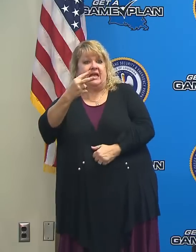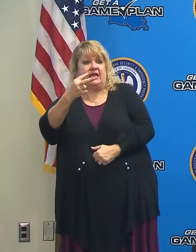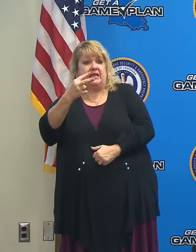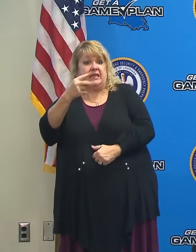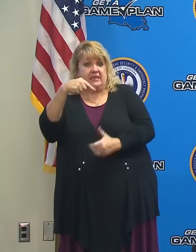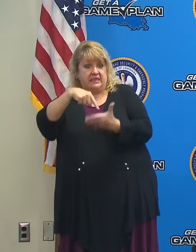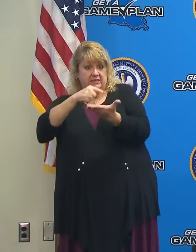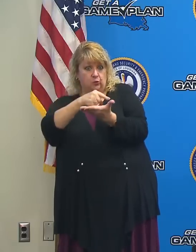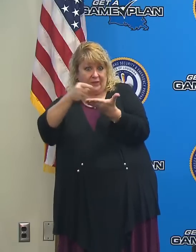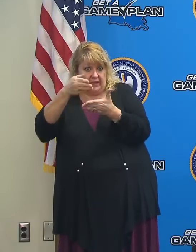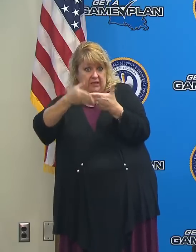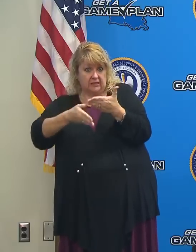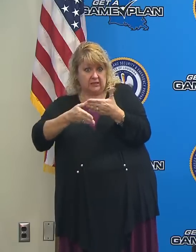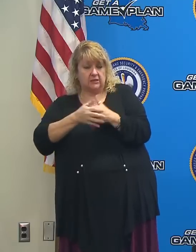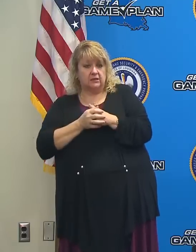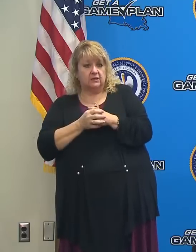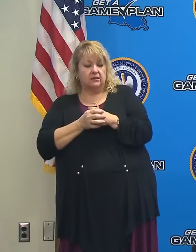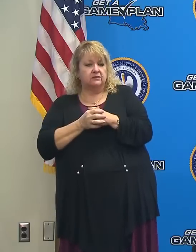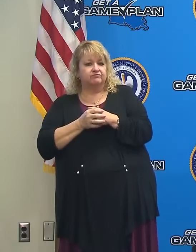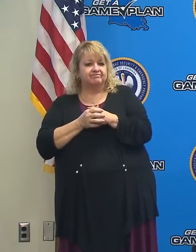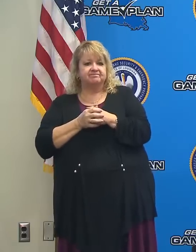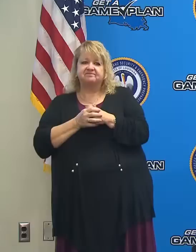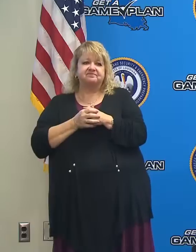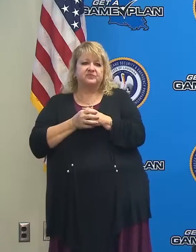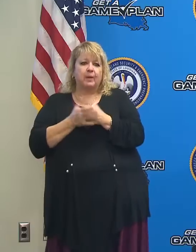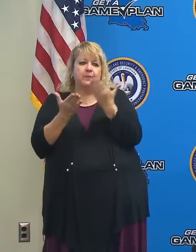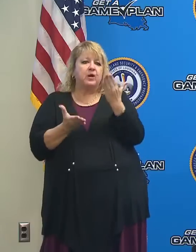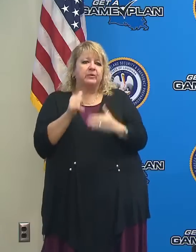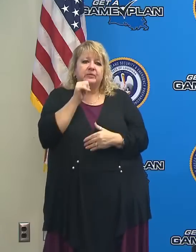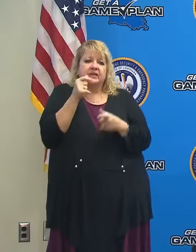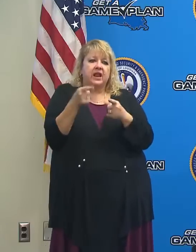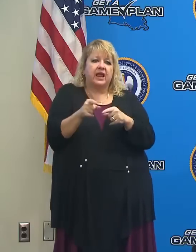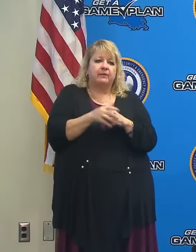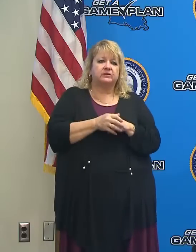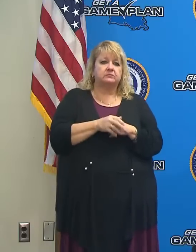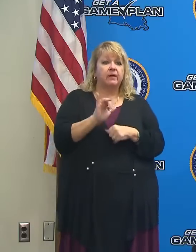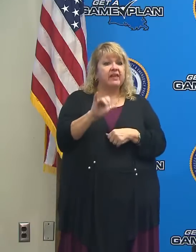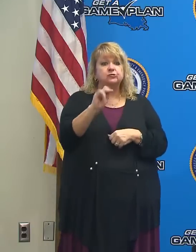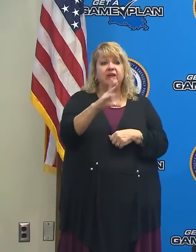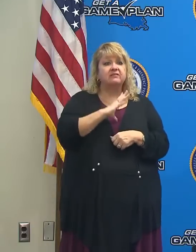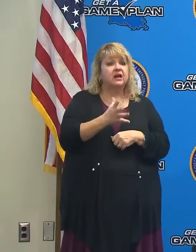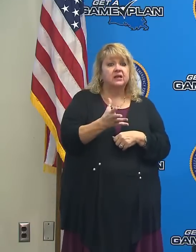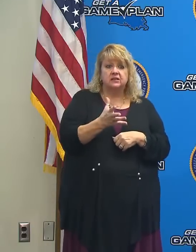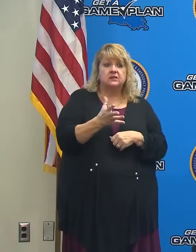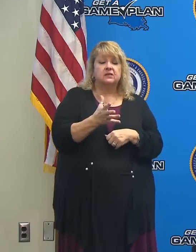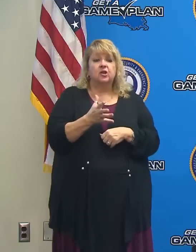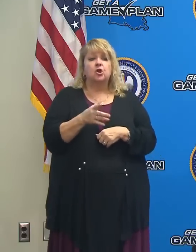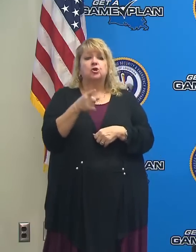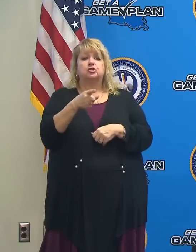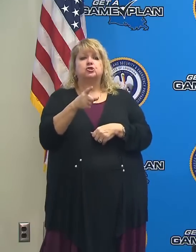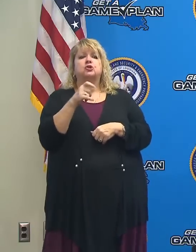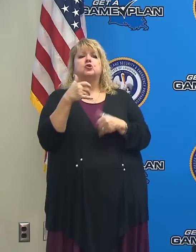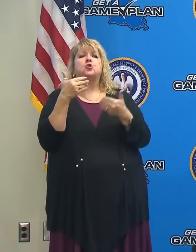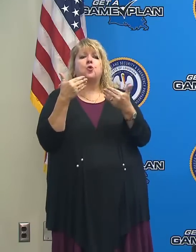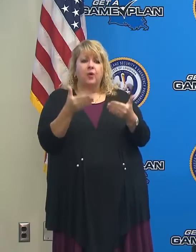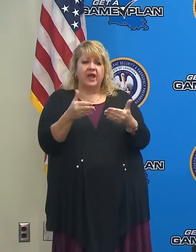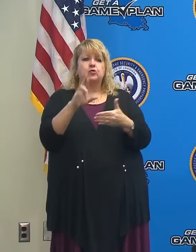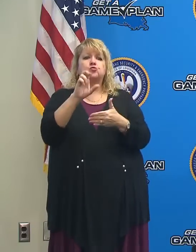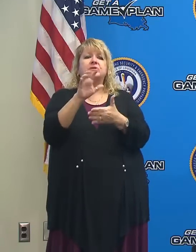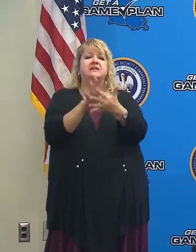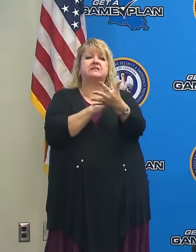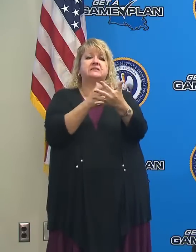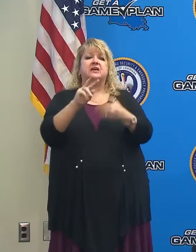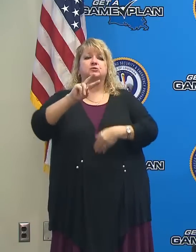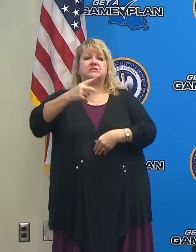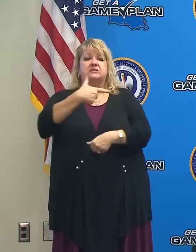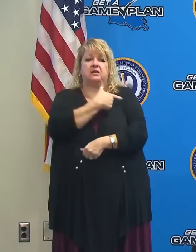this weekend, it's likely that will not happen, but that's okay. You should schedule, you should reschedule